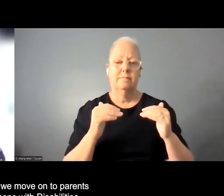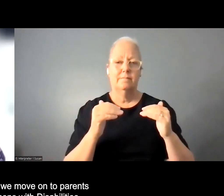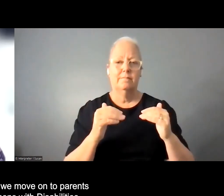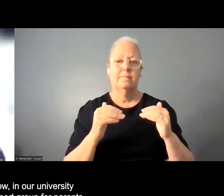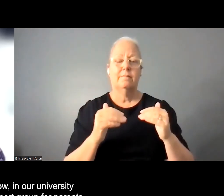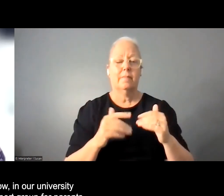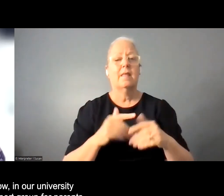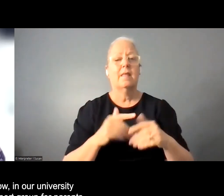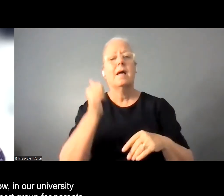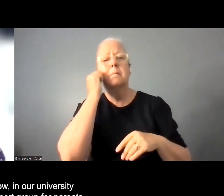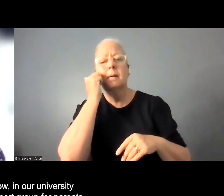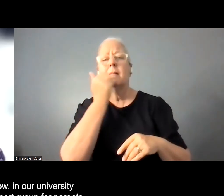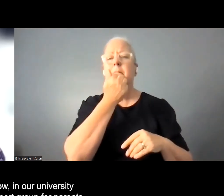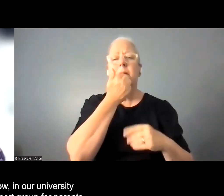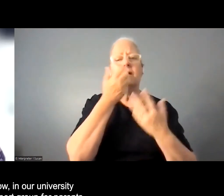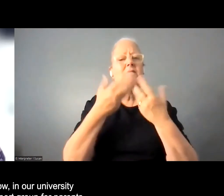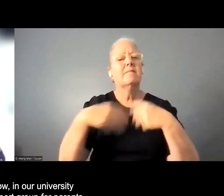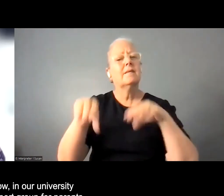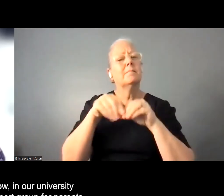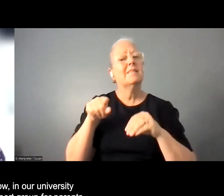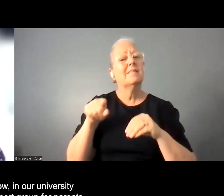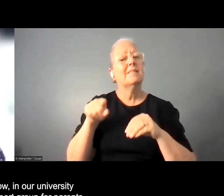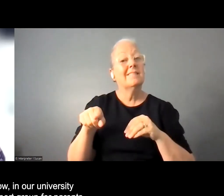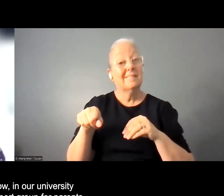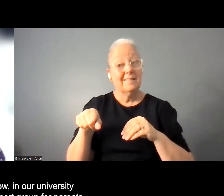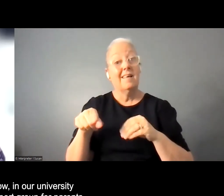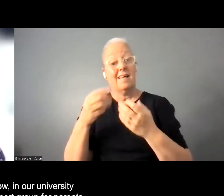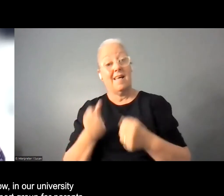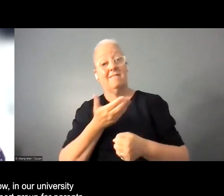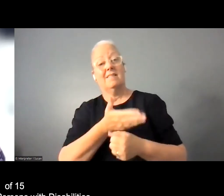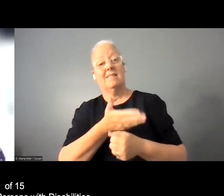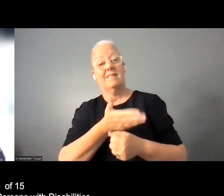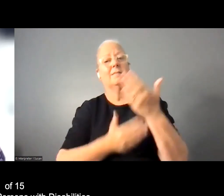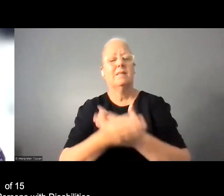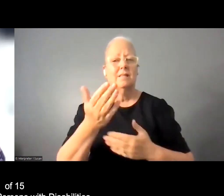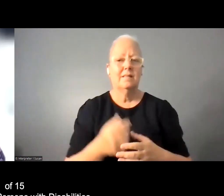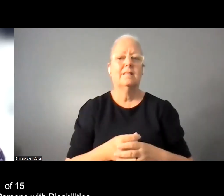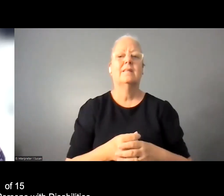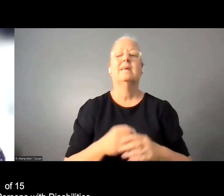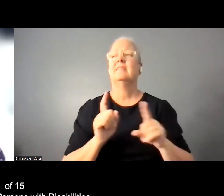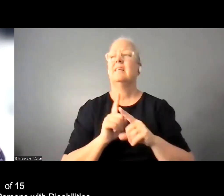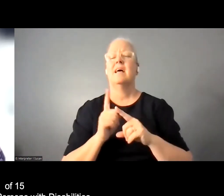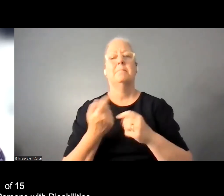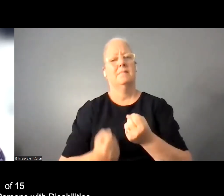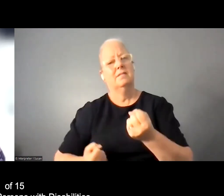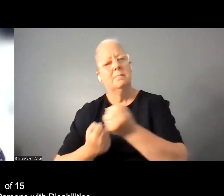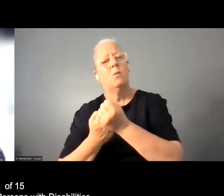of young persons with disabilities so um in our university uh there is a support group for parents of 15